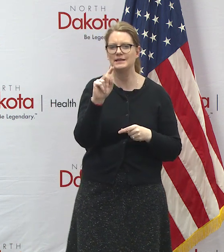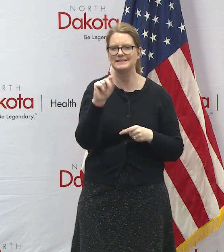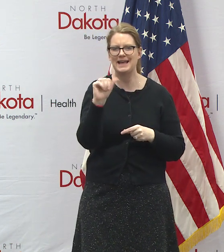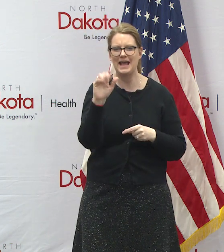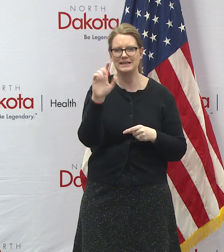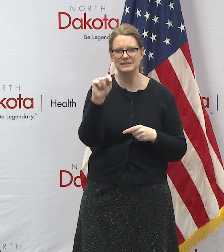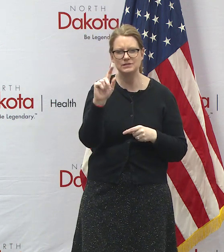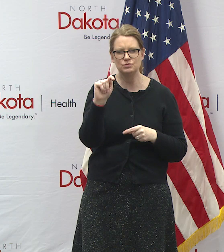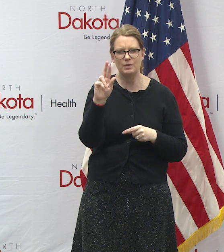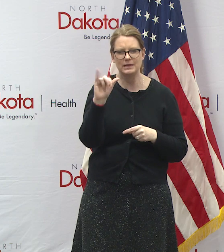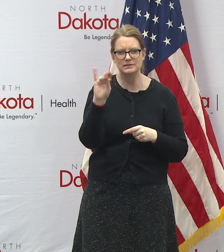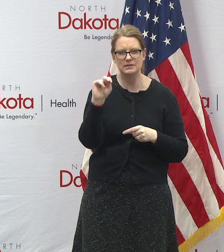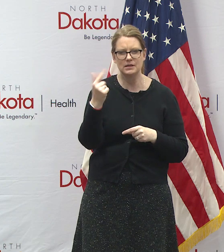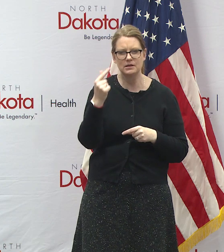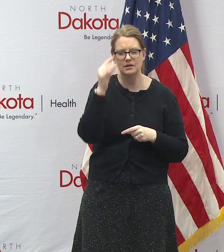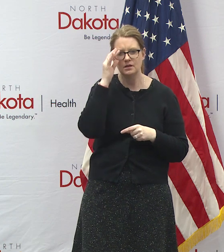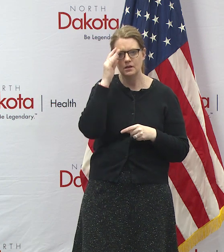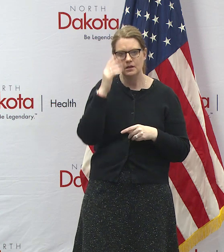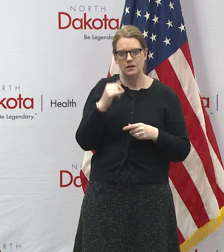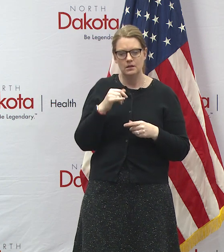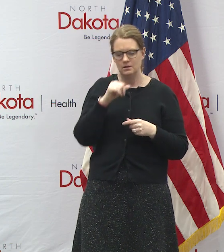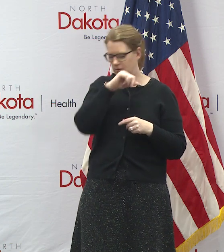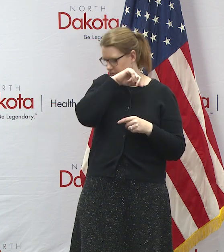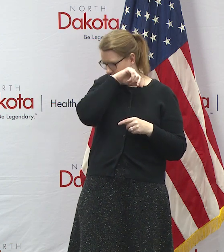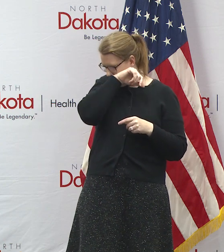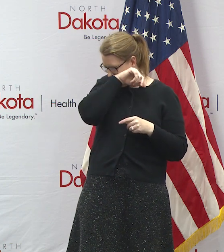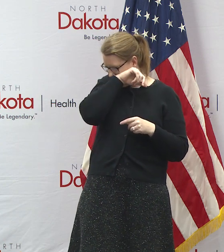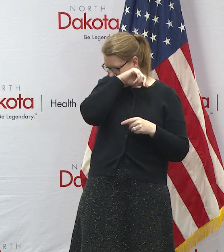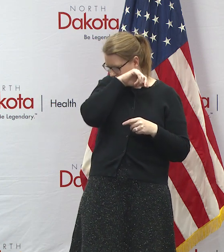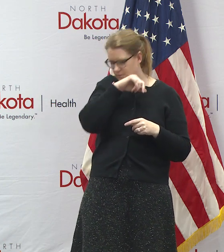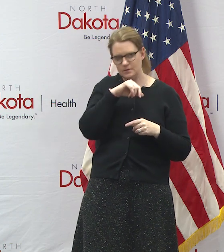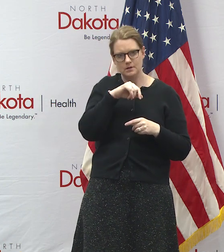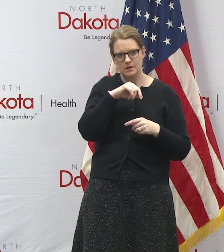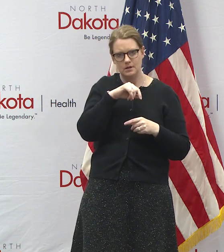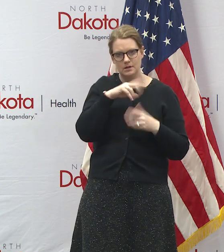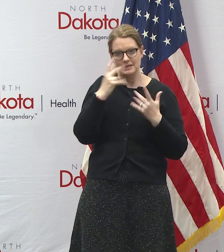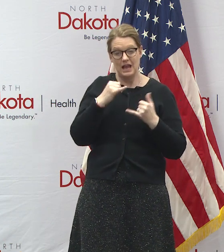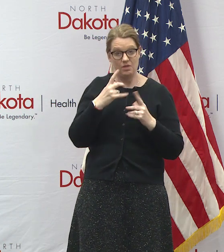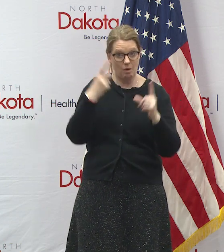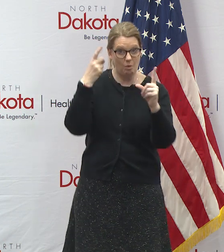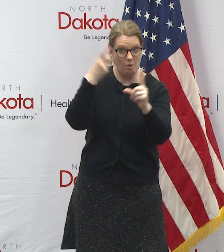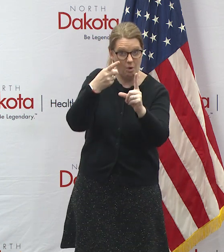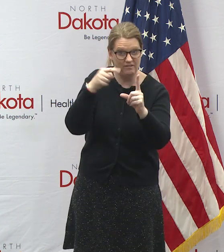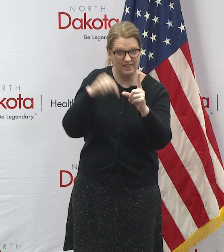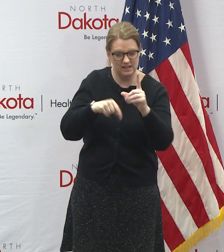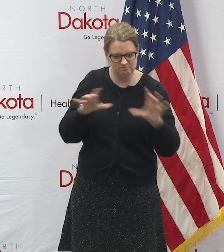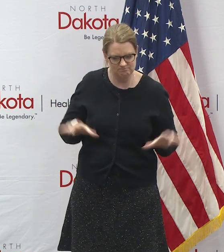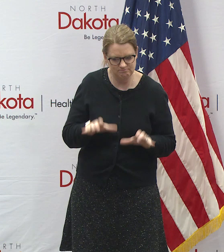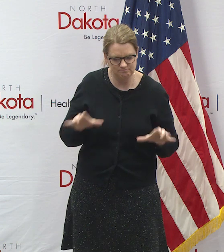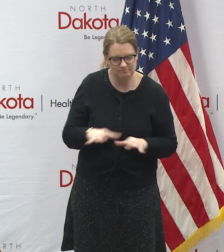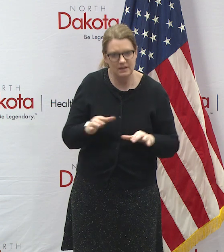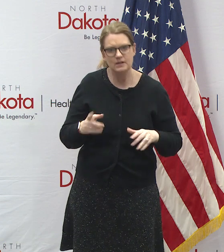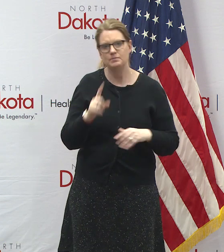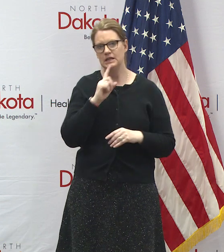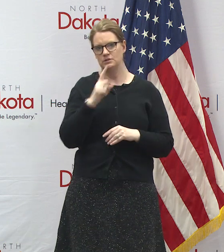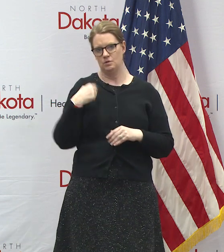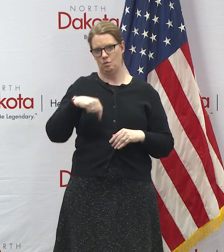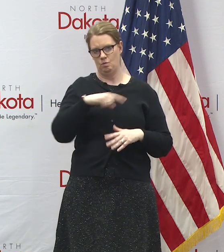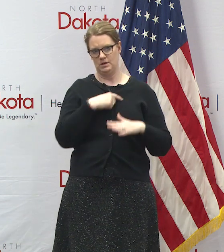the goal here with the more aggressive contact tracing to try to make sure we can isolate